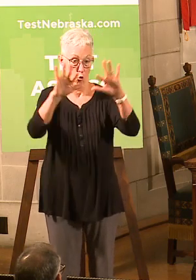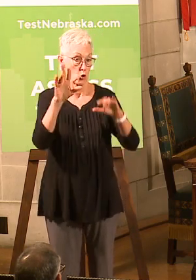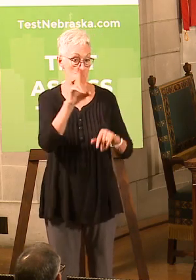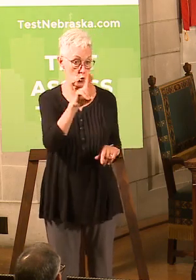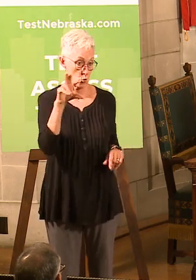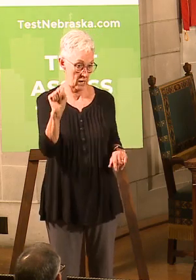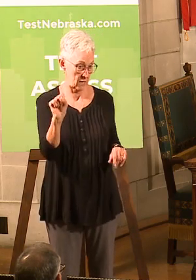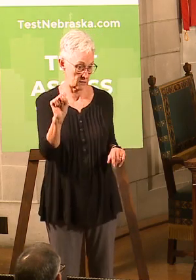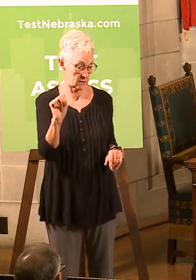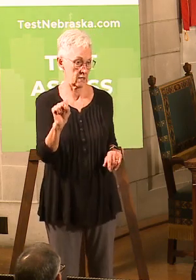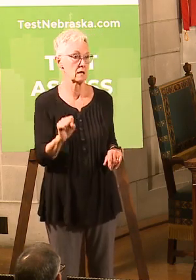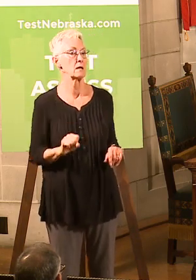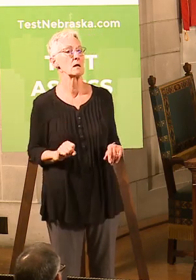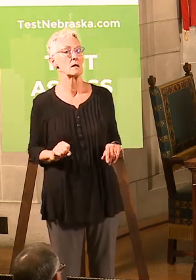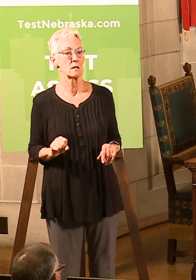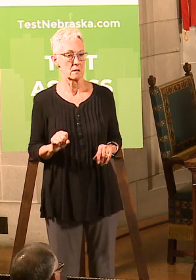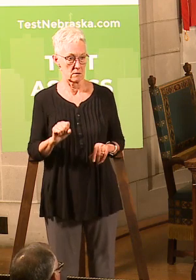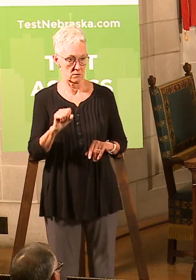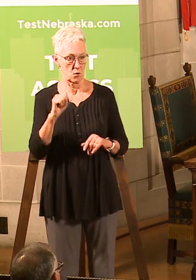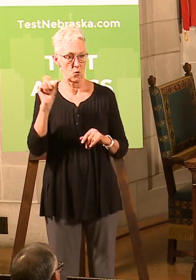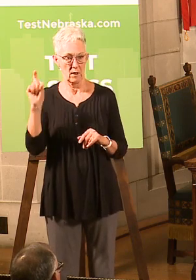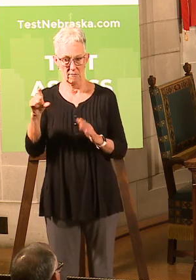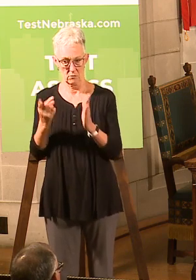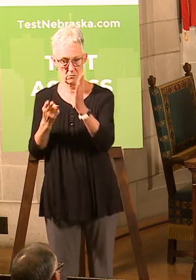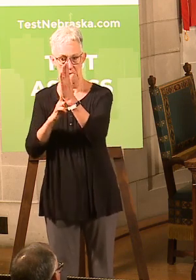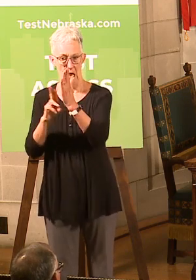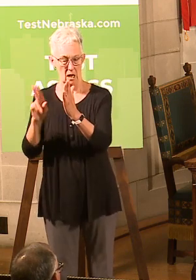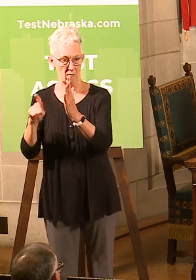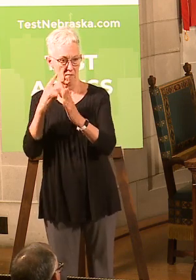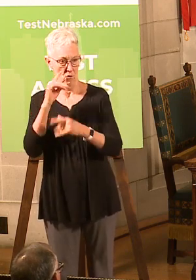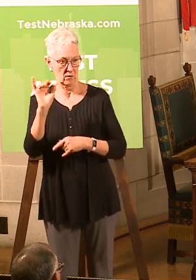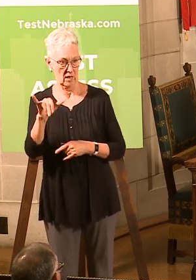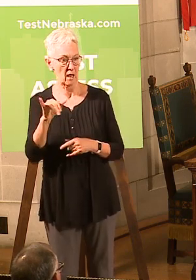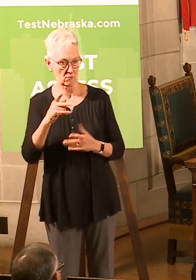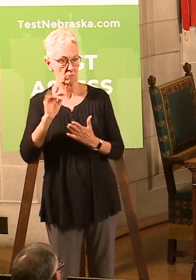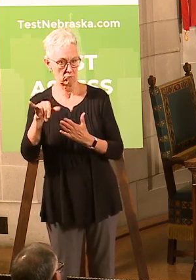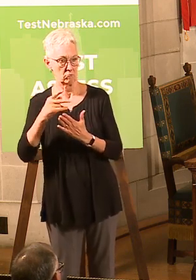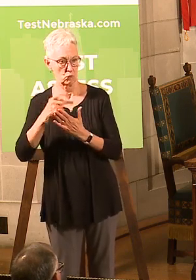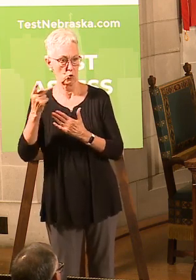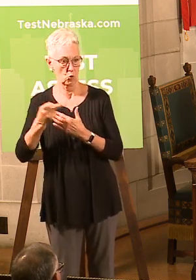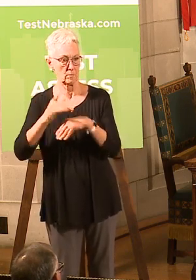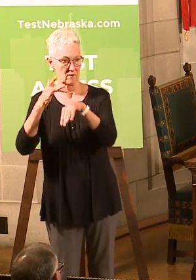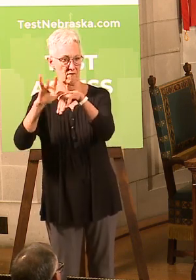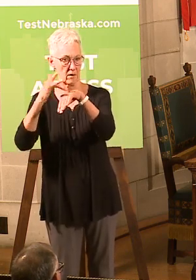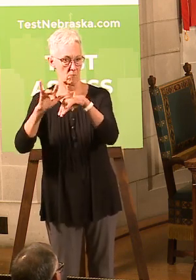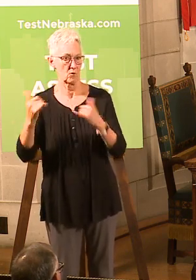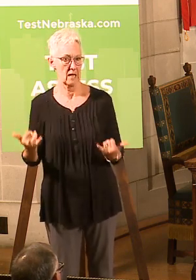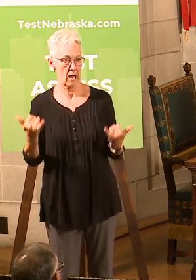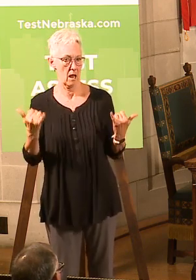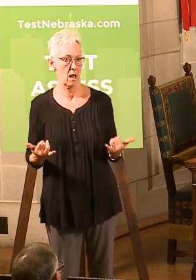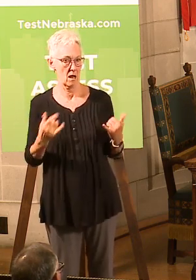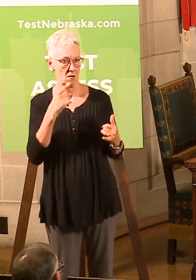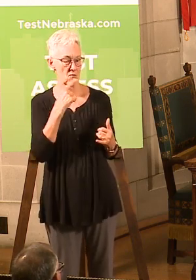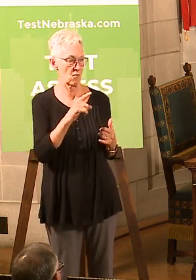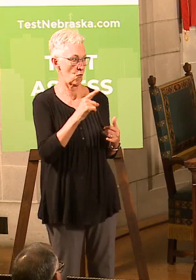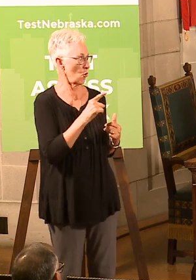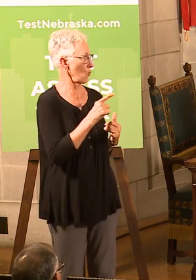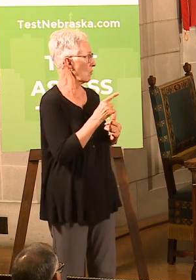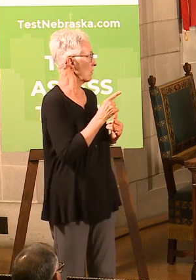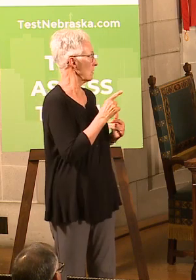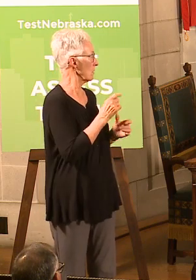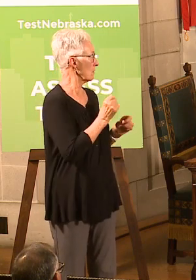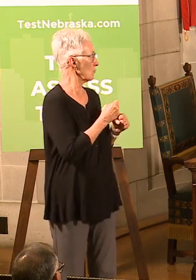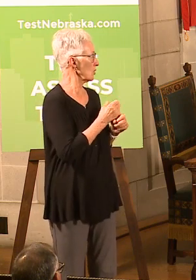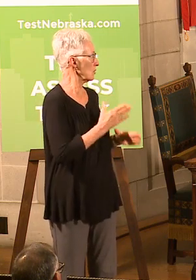sign-up has started for that, and so those programs are available at this point in time for producers. I think